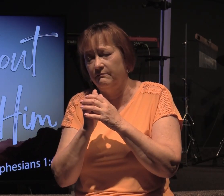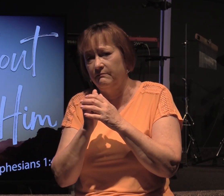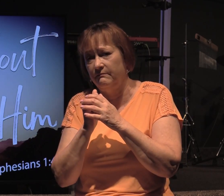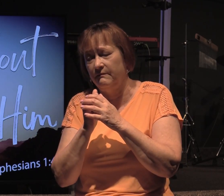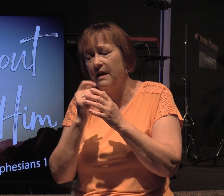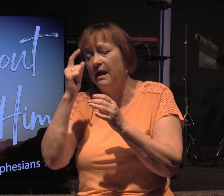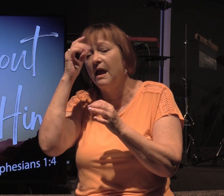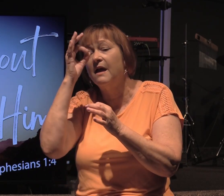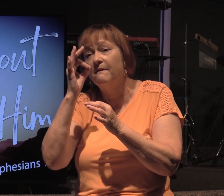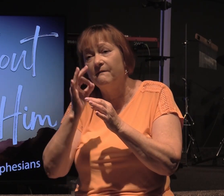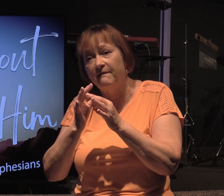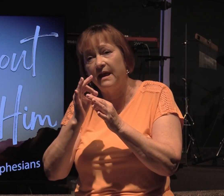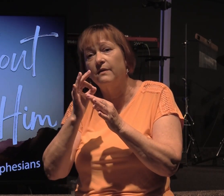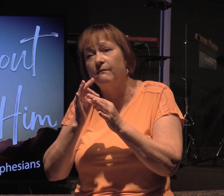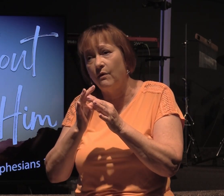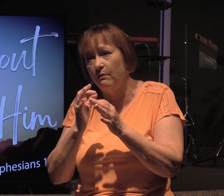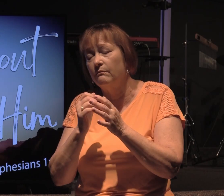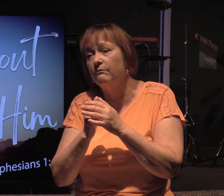Faithful.